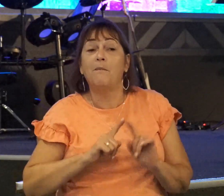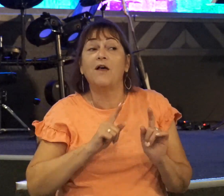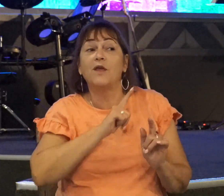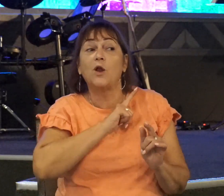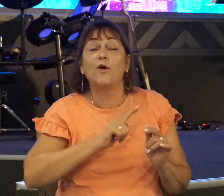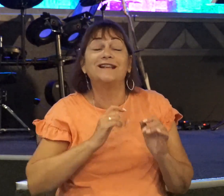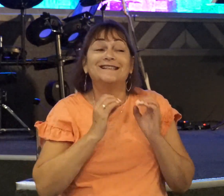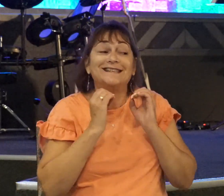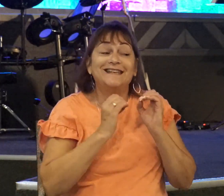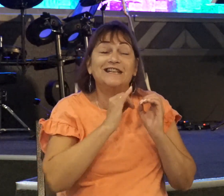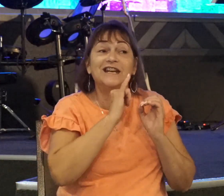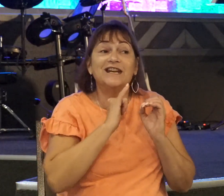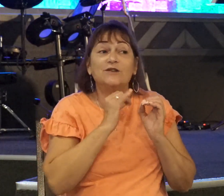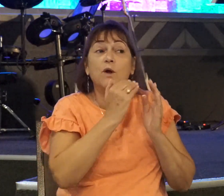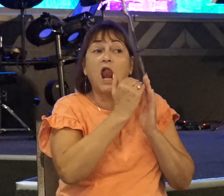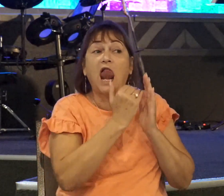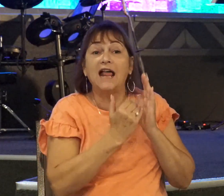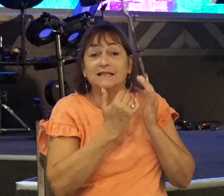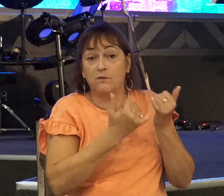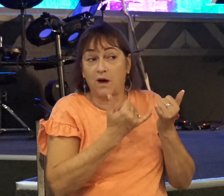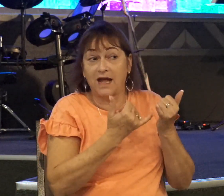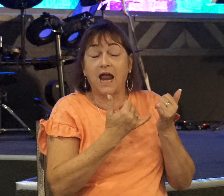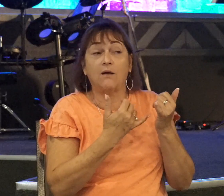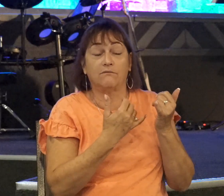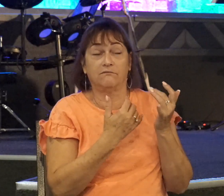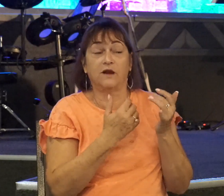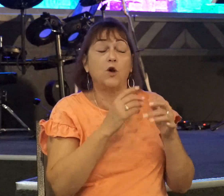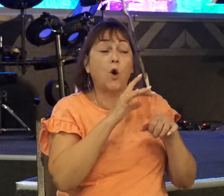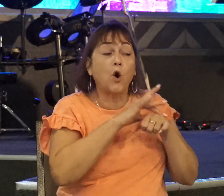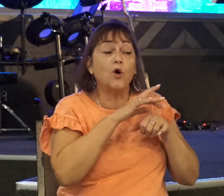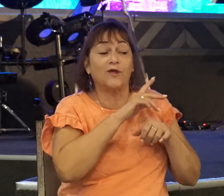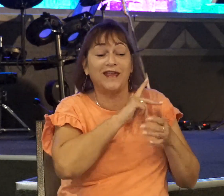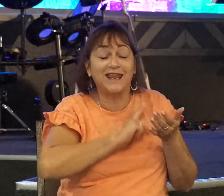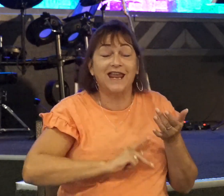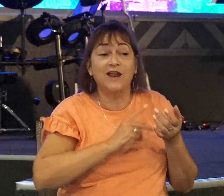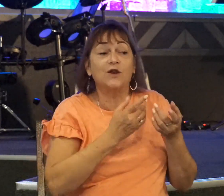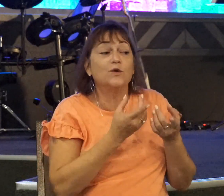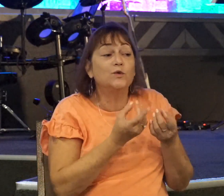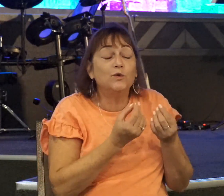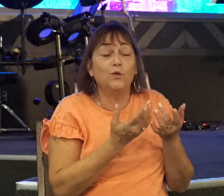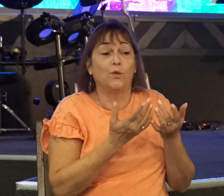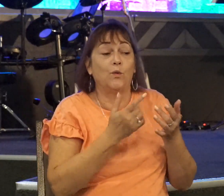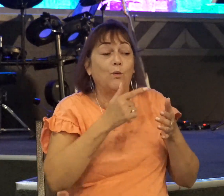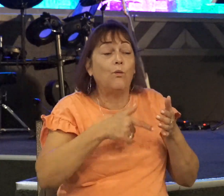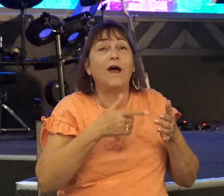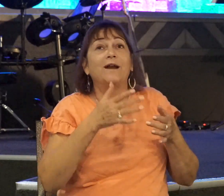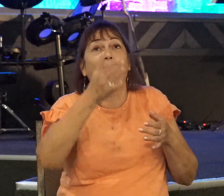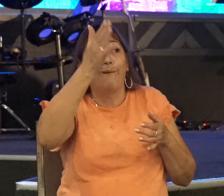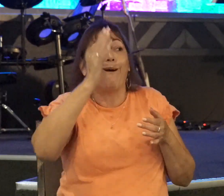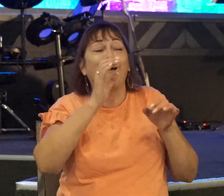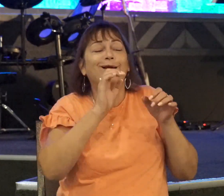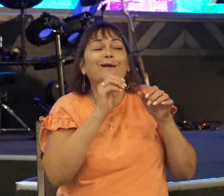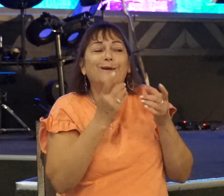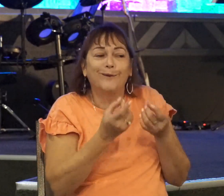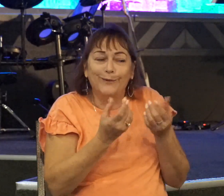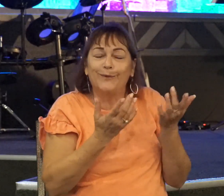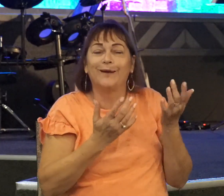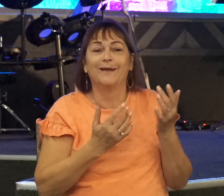Israel a lesson. That no earthly king can ever do for them what he can. But Jonathan says, my father,